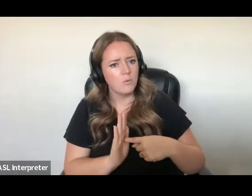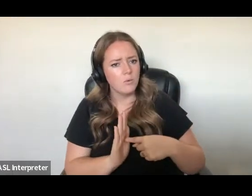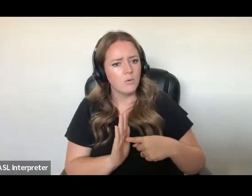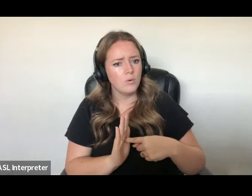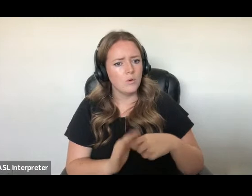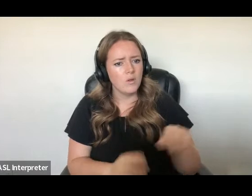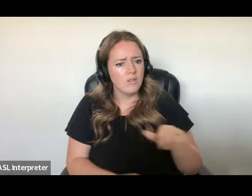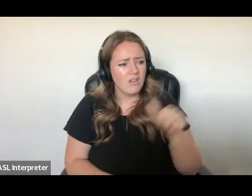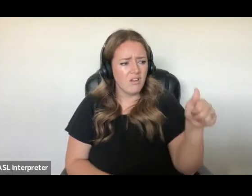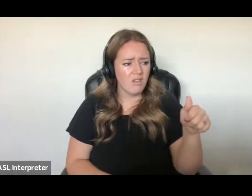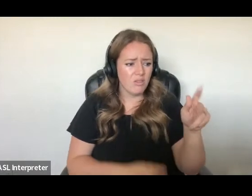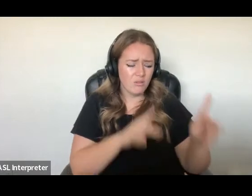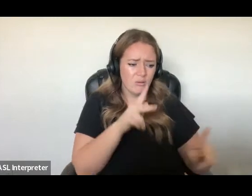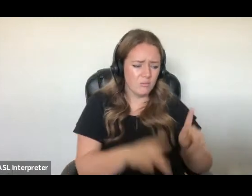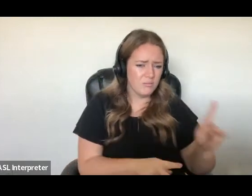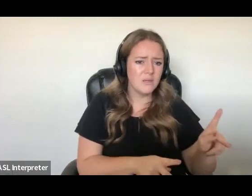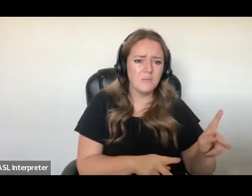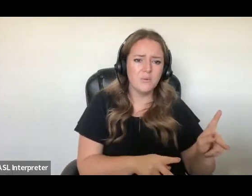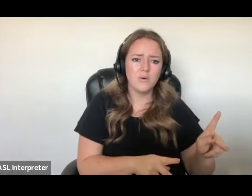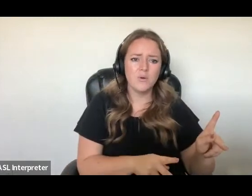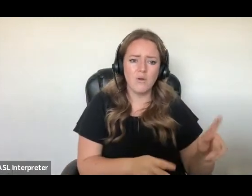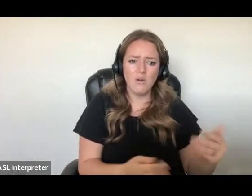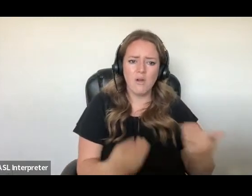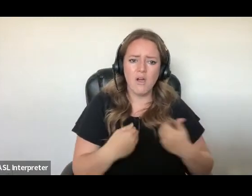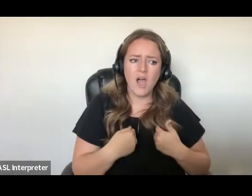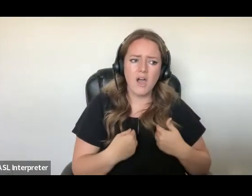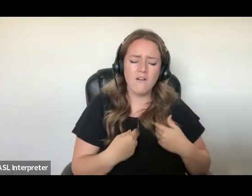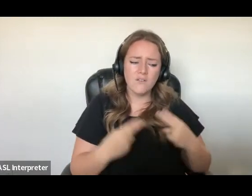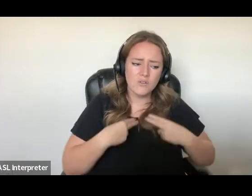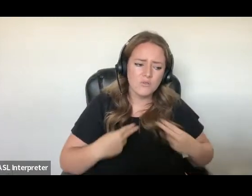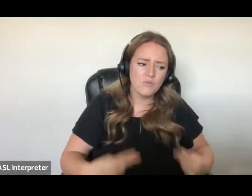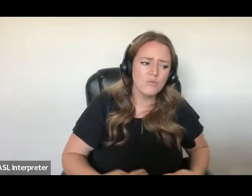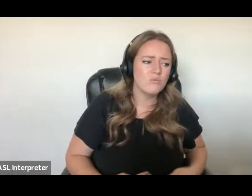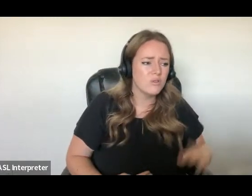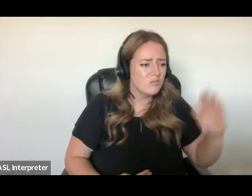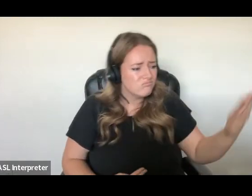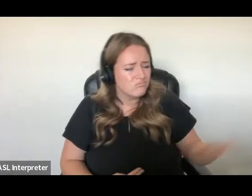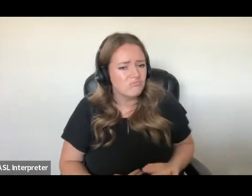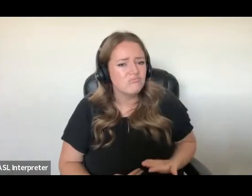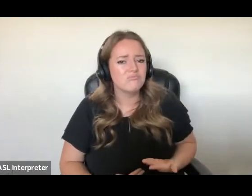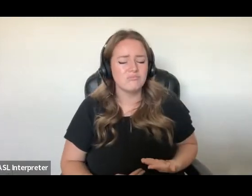country will receive a more humane introduction. Thank you.